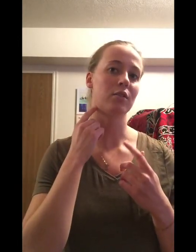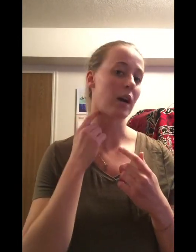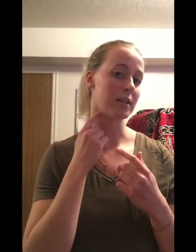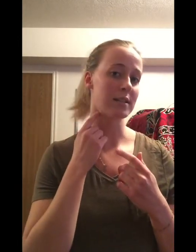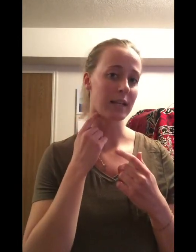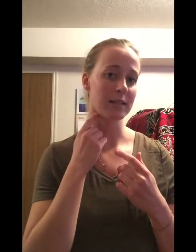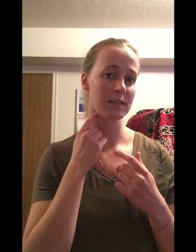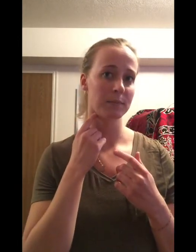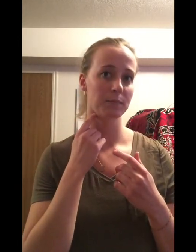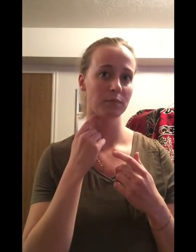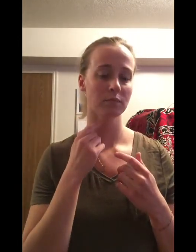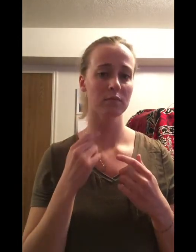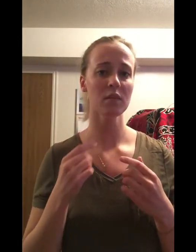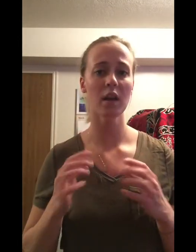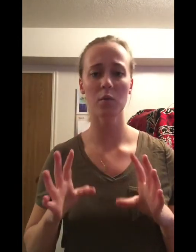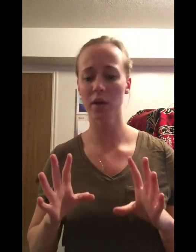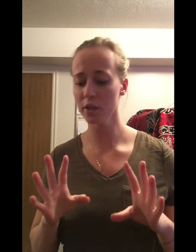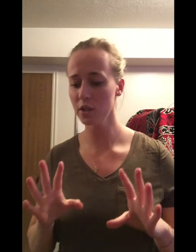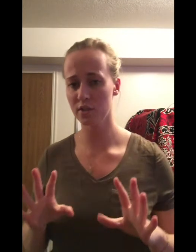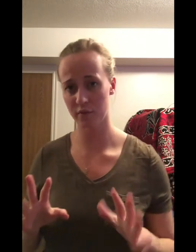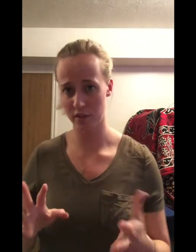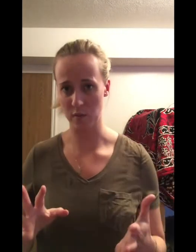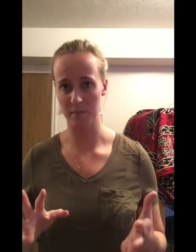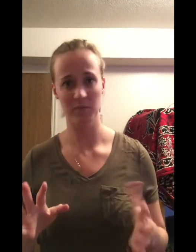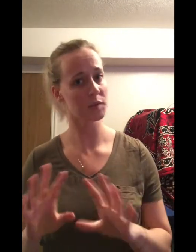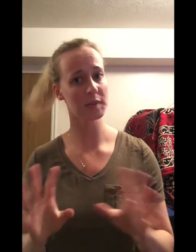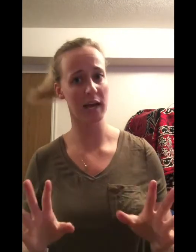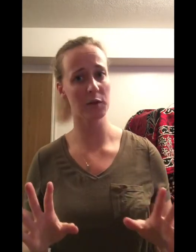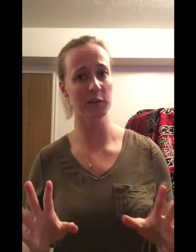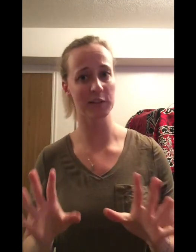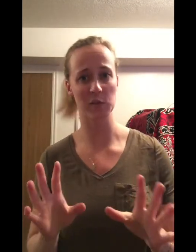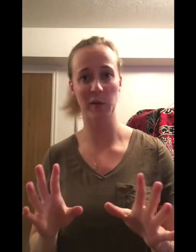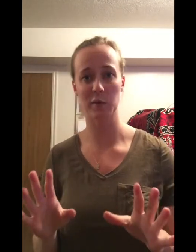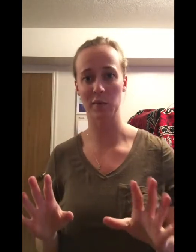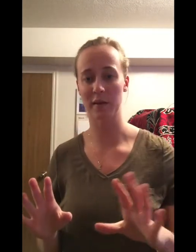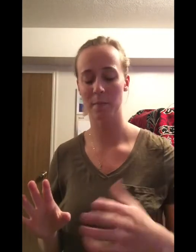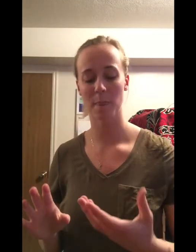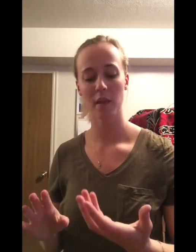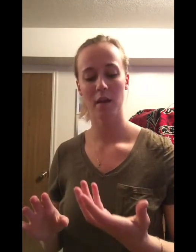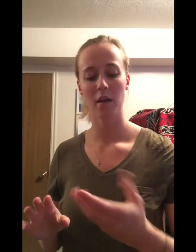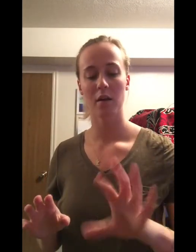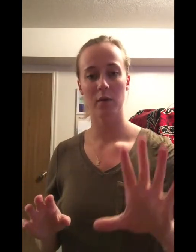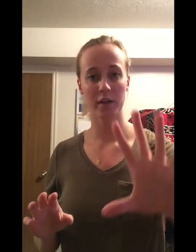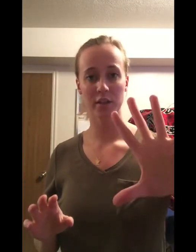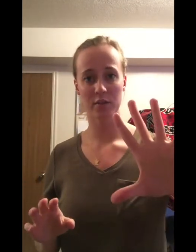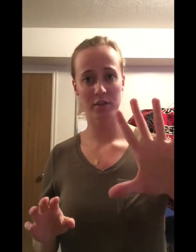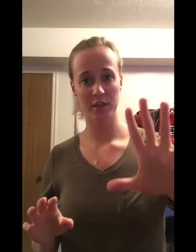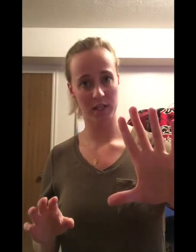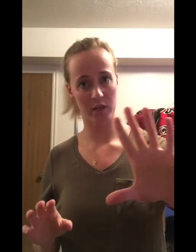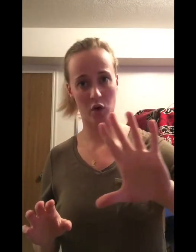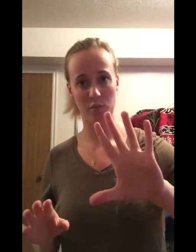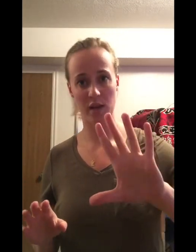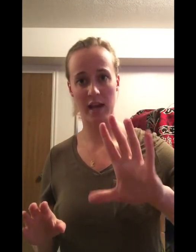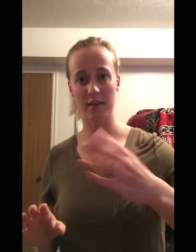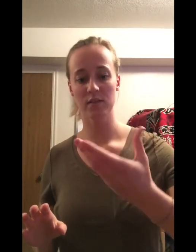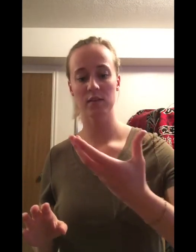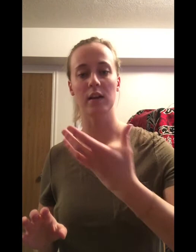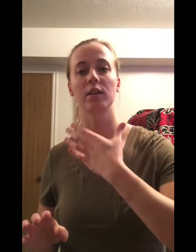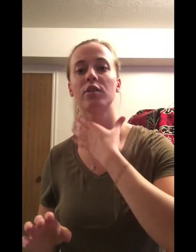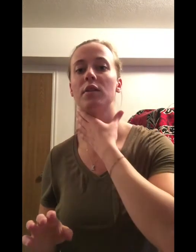carotid sinus. And what you're going to do for this one, this one's kind of weird, so bear with me. What you're going to do is you're going to take an open hand, and you're